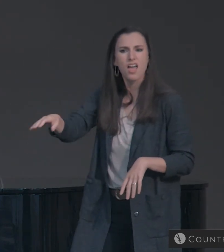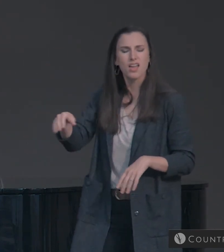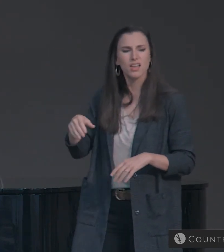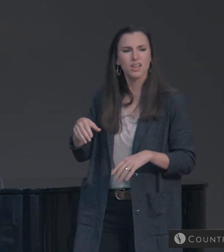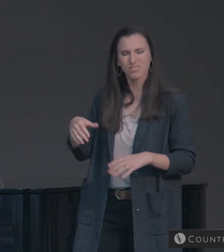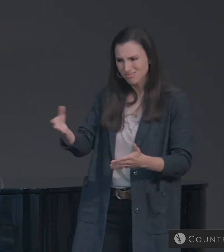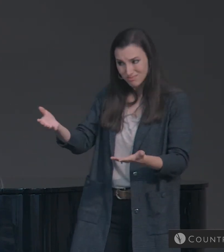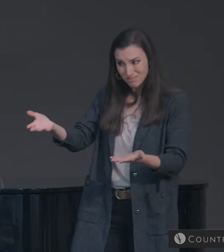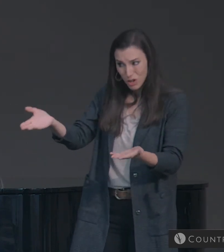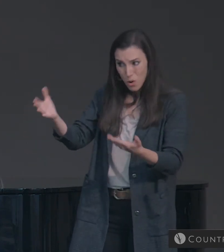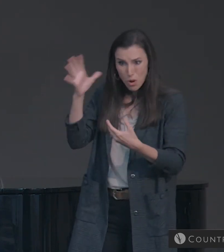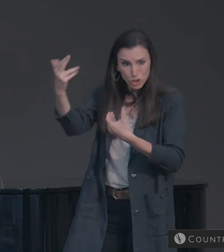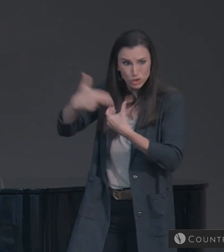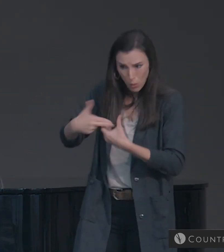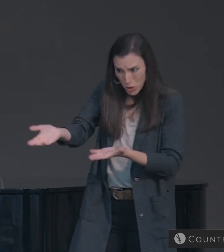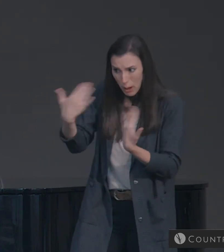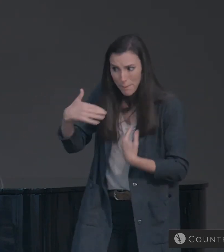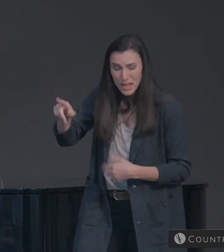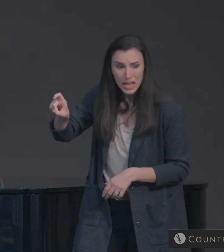Can you come in and join us?